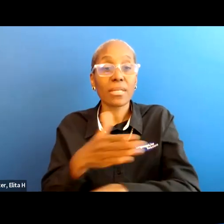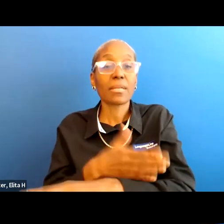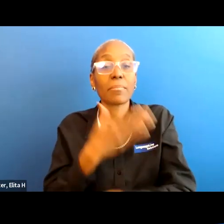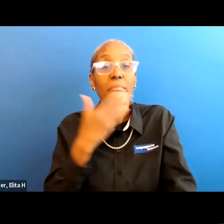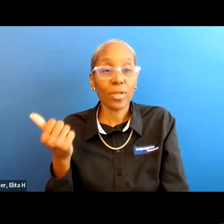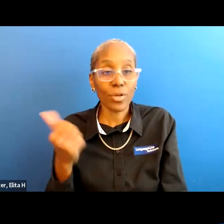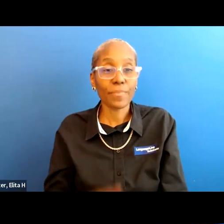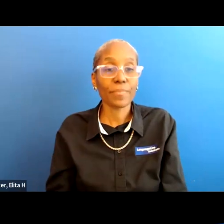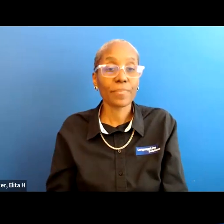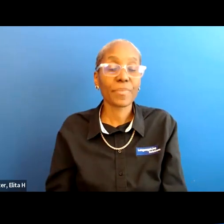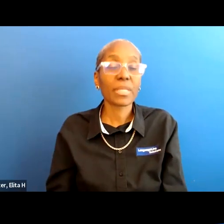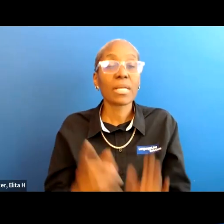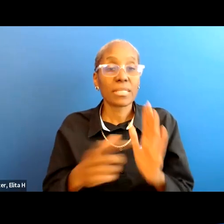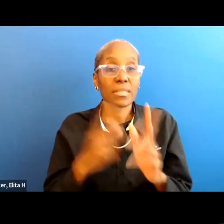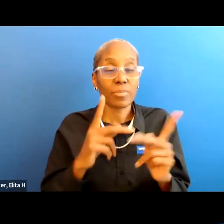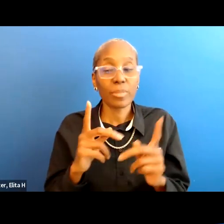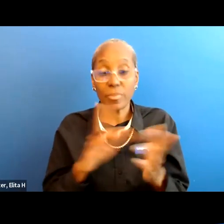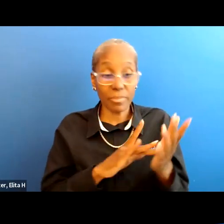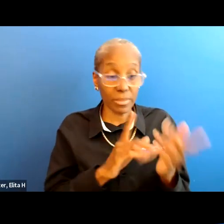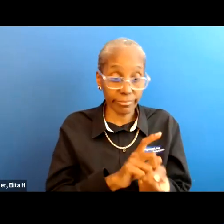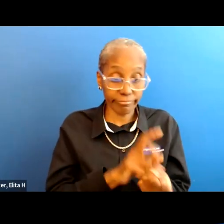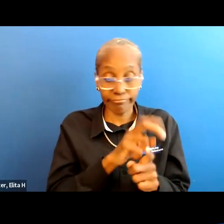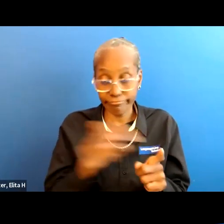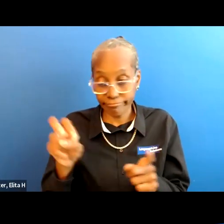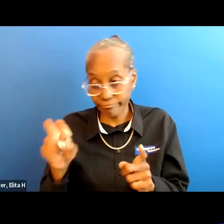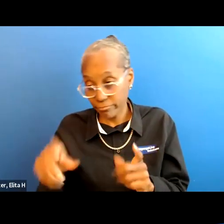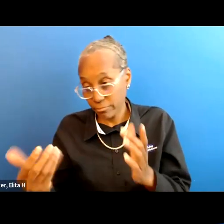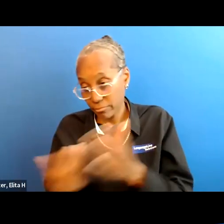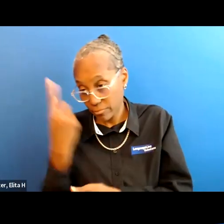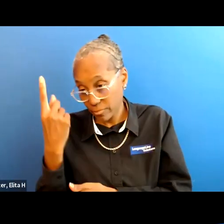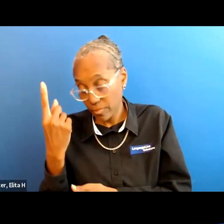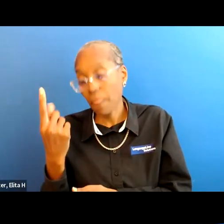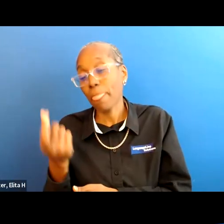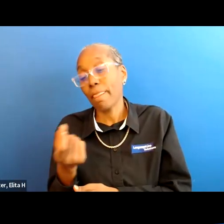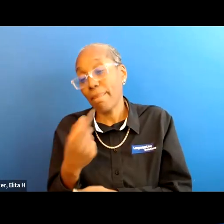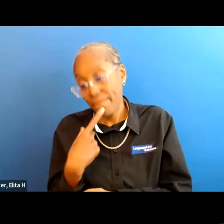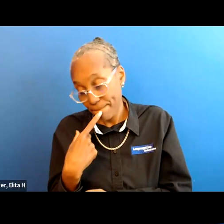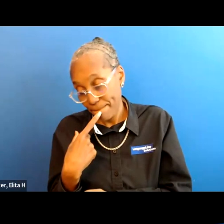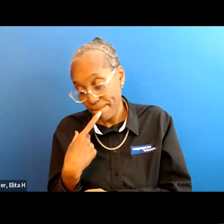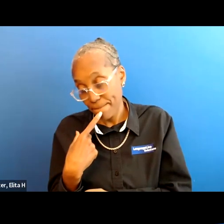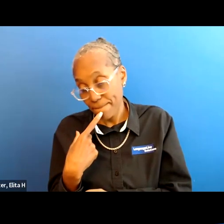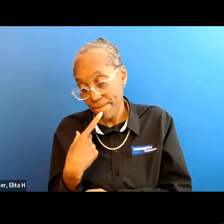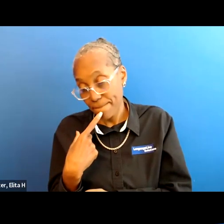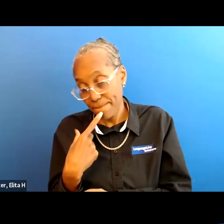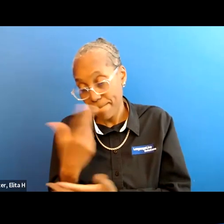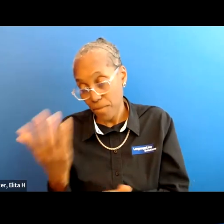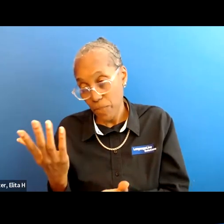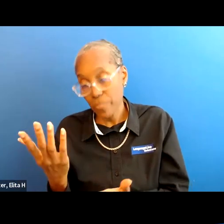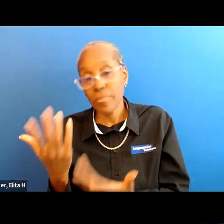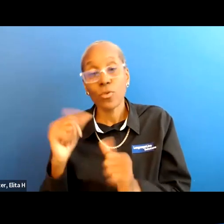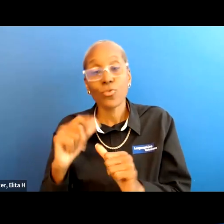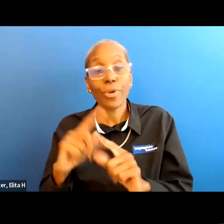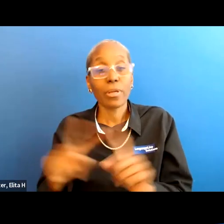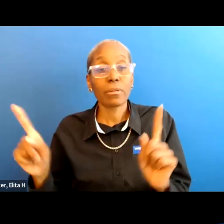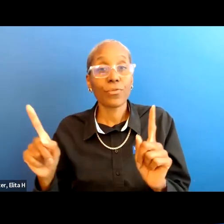sometimes people will change their medication and they'll go on to a different uh they'll want to try a